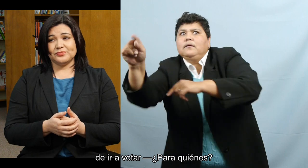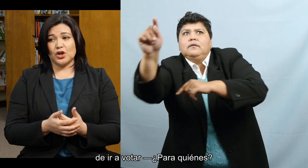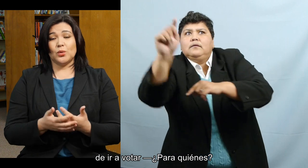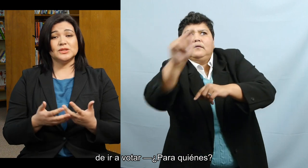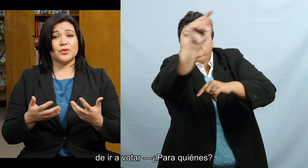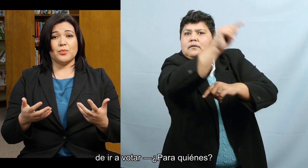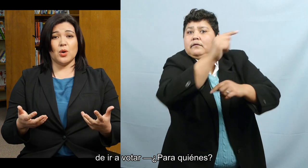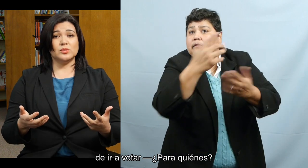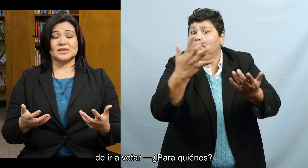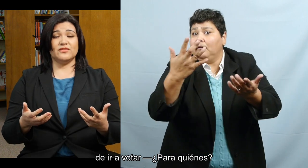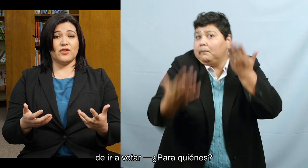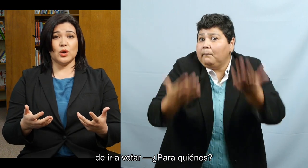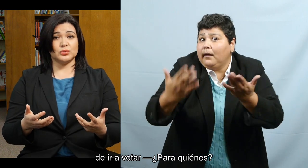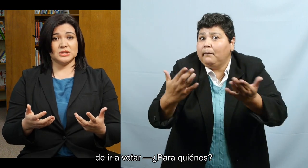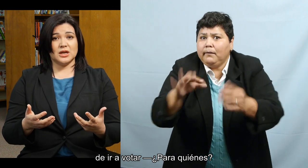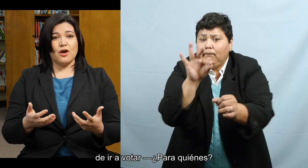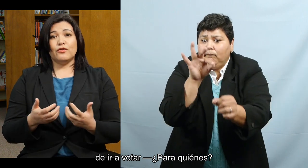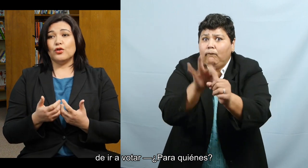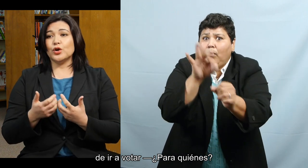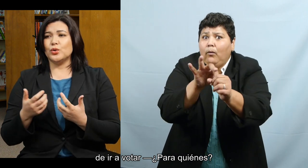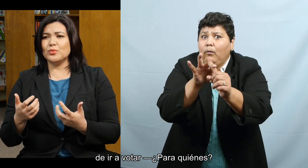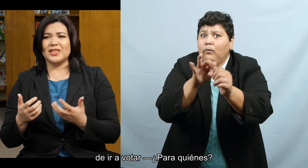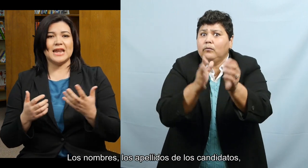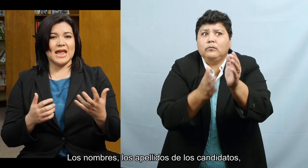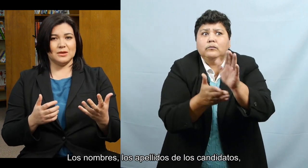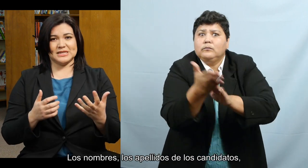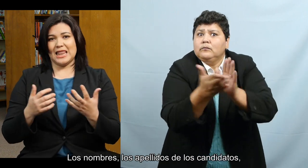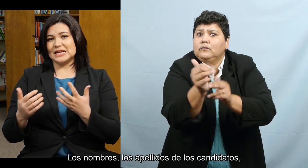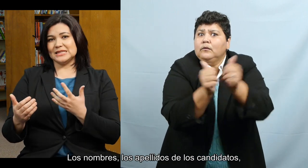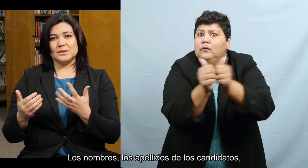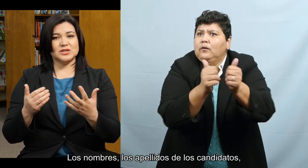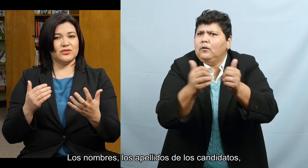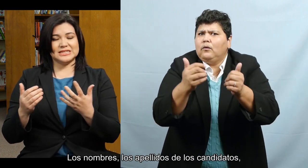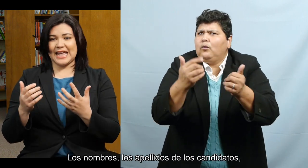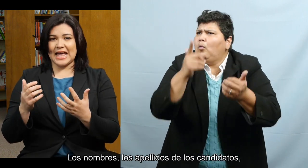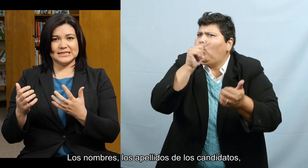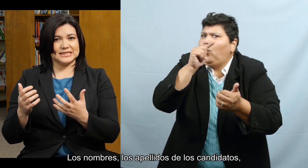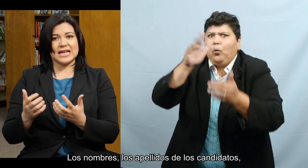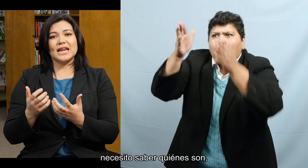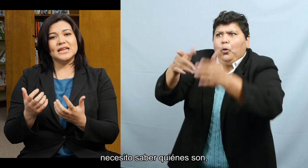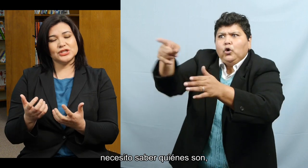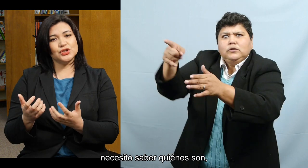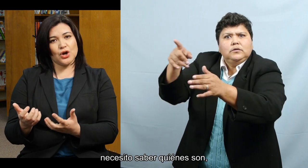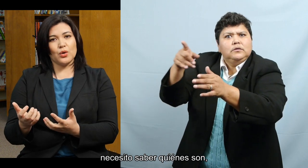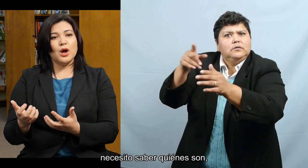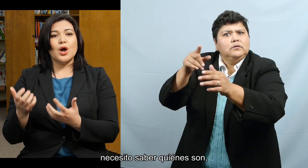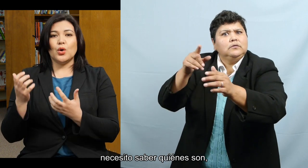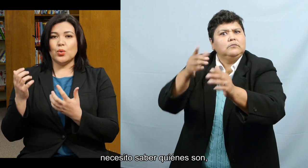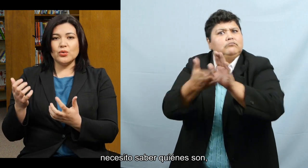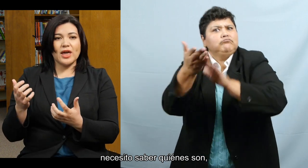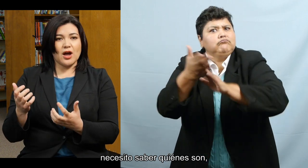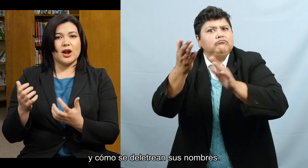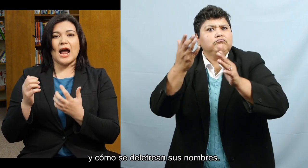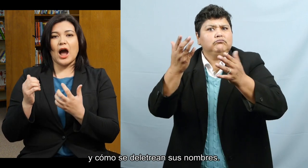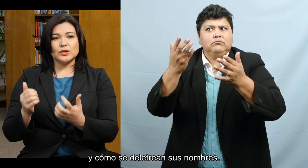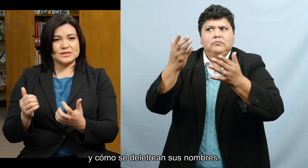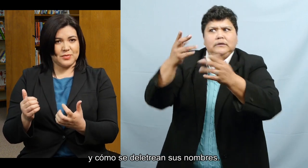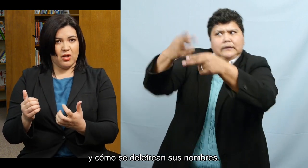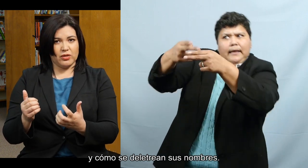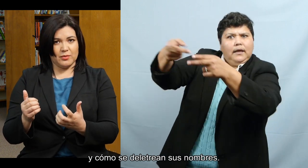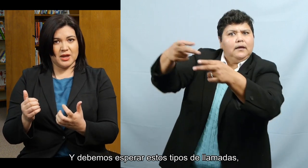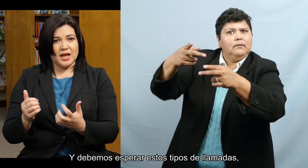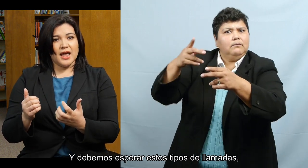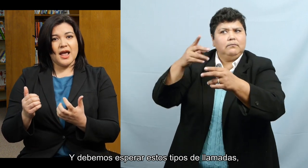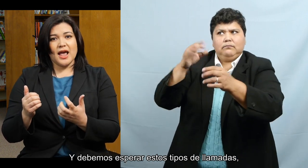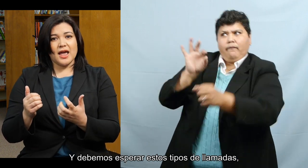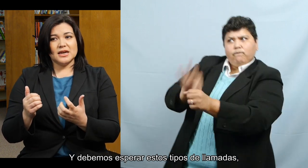going to the polls and vote. For who? The names. The last names of these candidates. I need to know who they are. How to